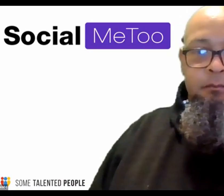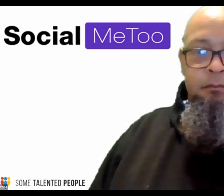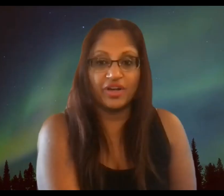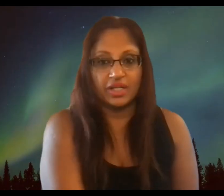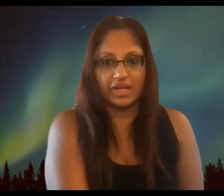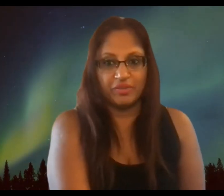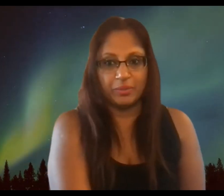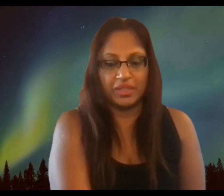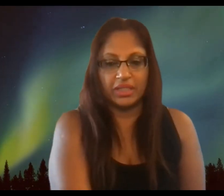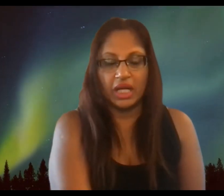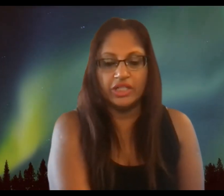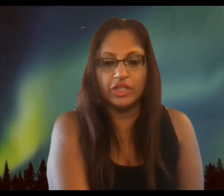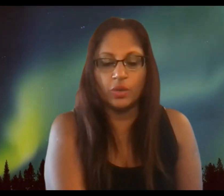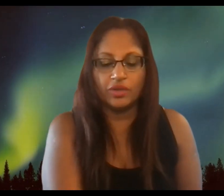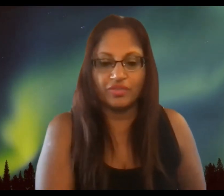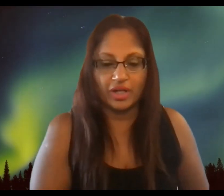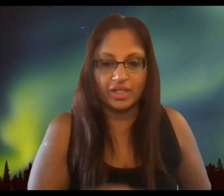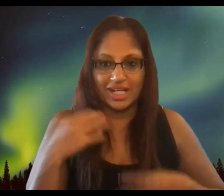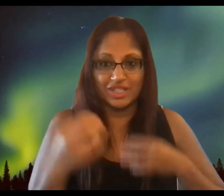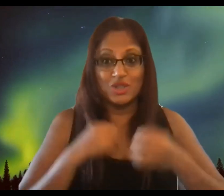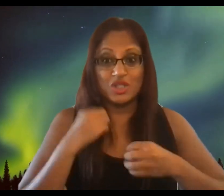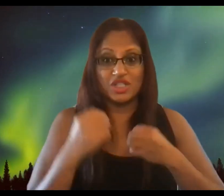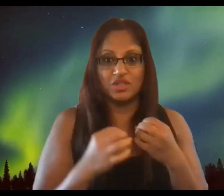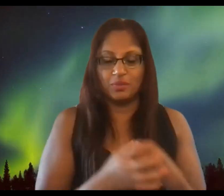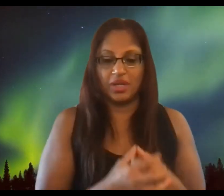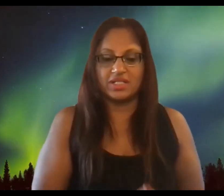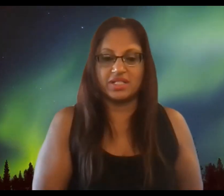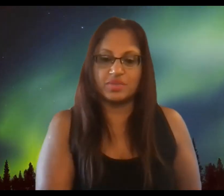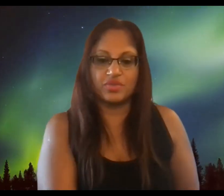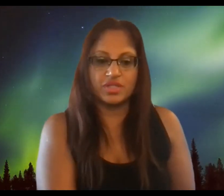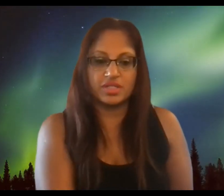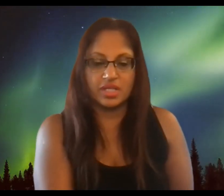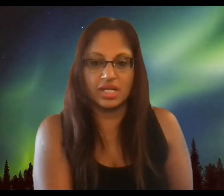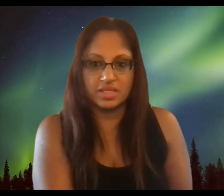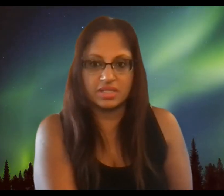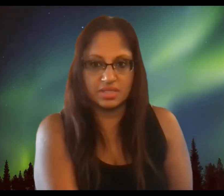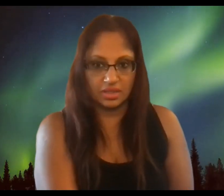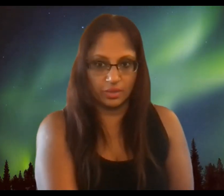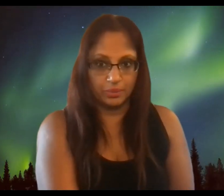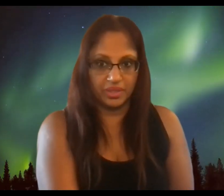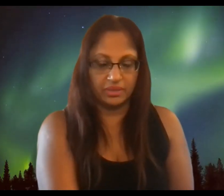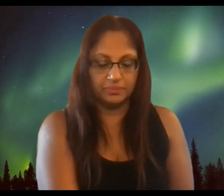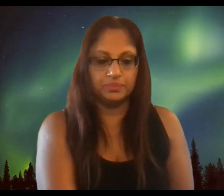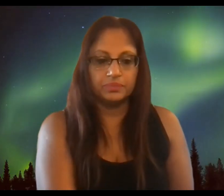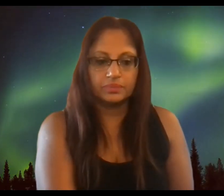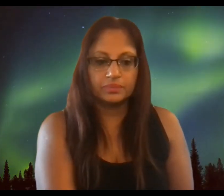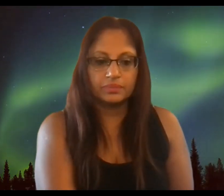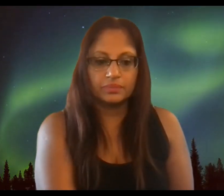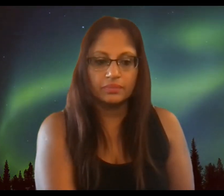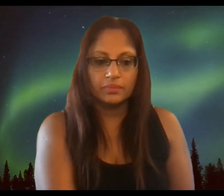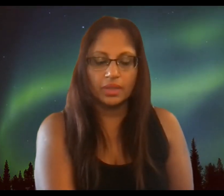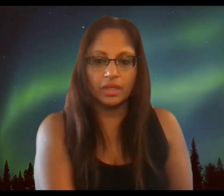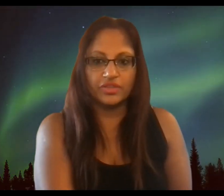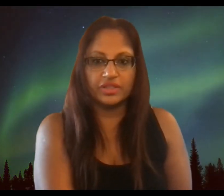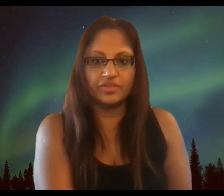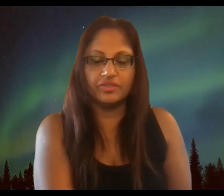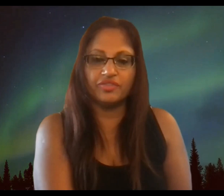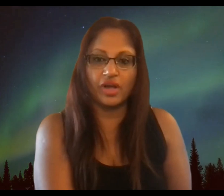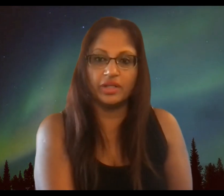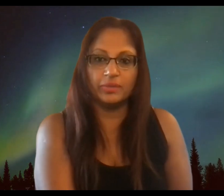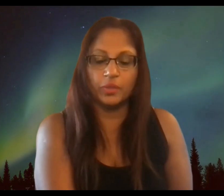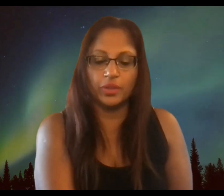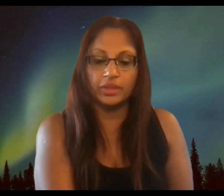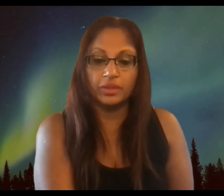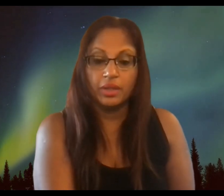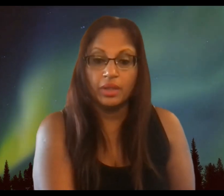happy friday everybody i know on friday i usually do my tips for success this is a little bit of a different